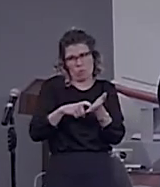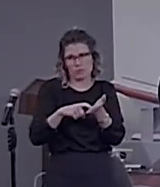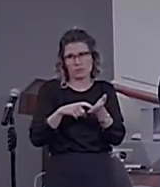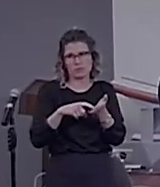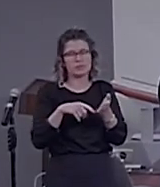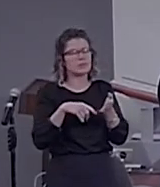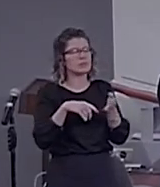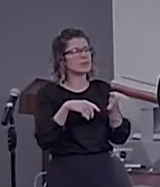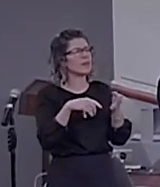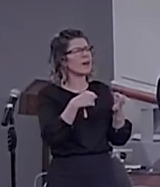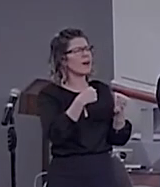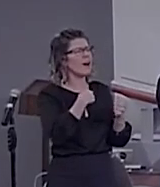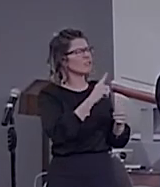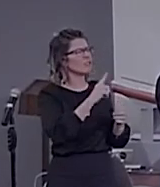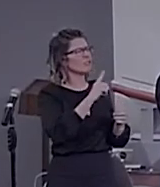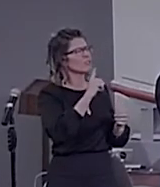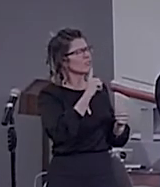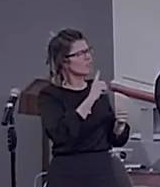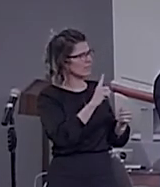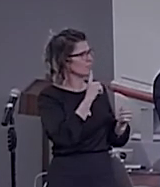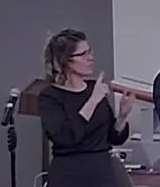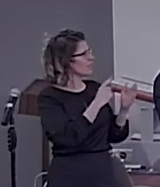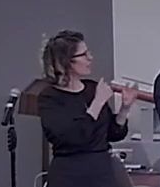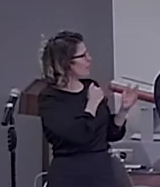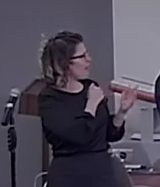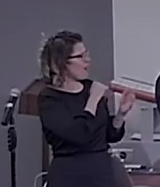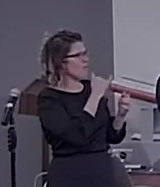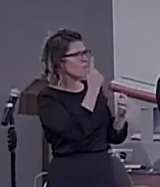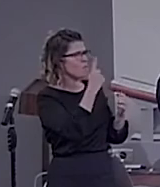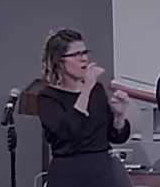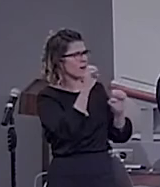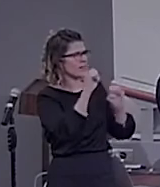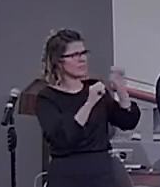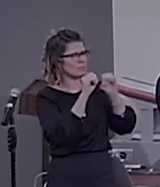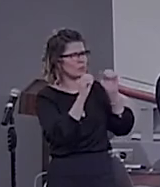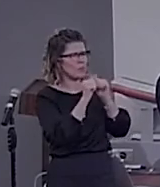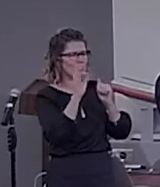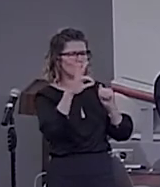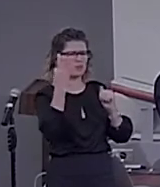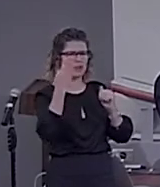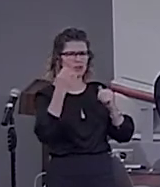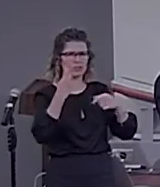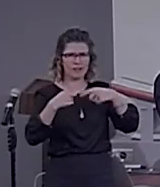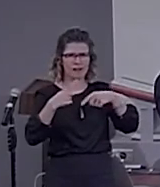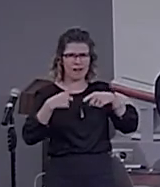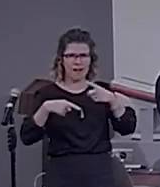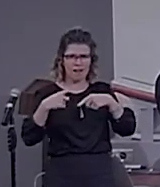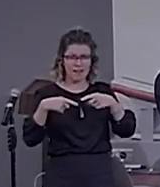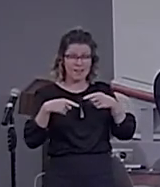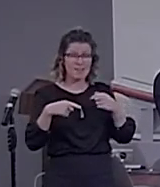I really love the experiment with the French signing. And